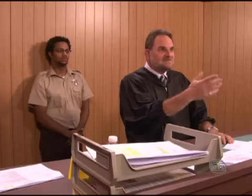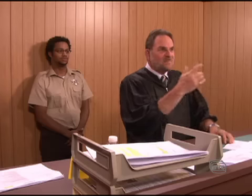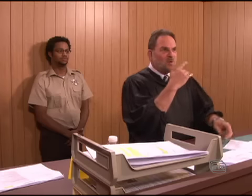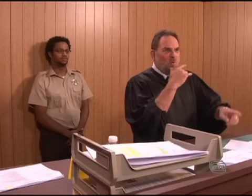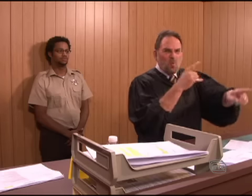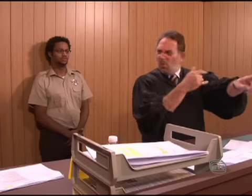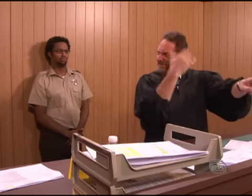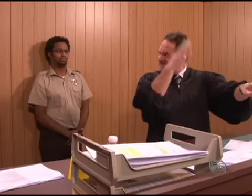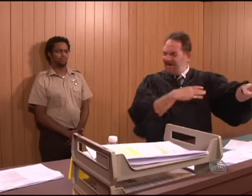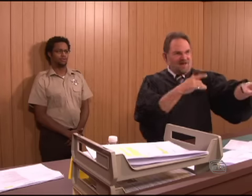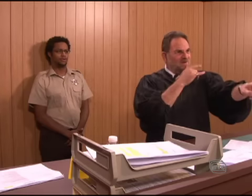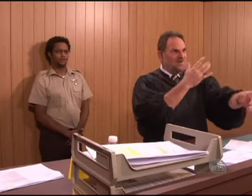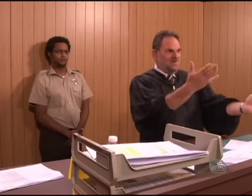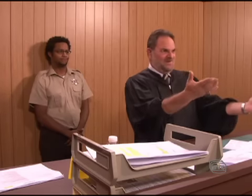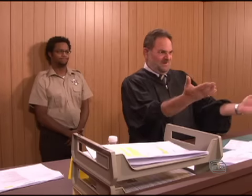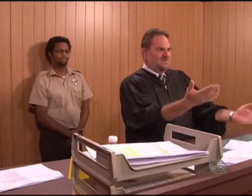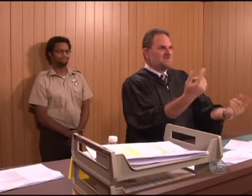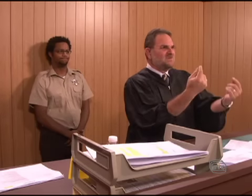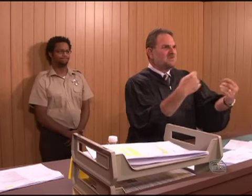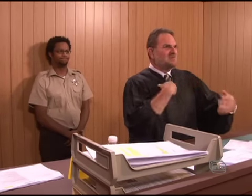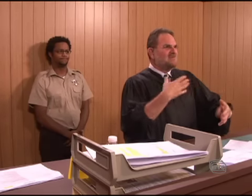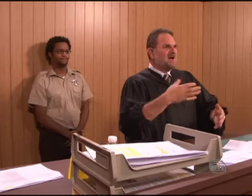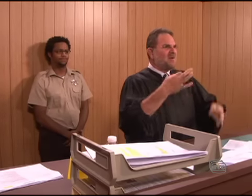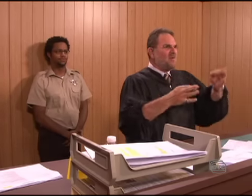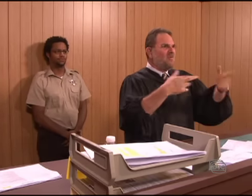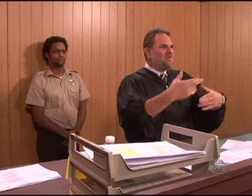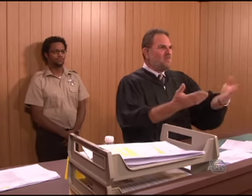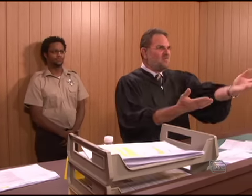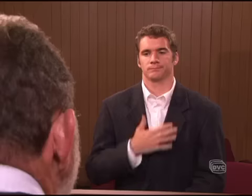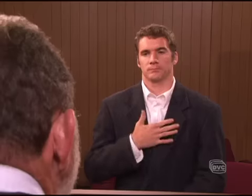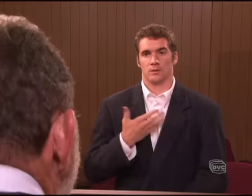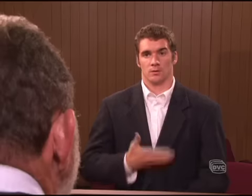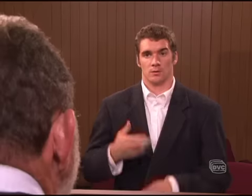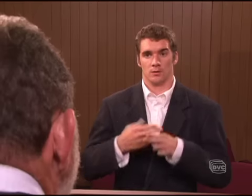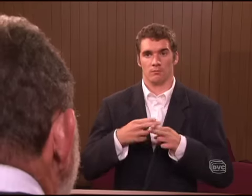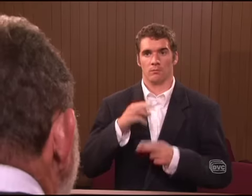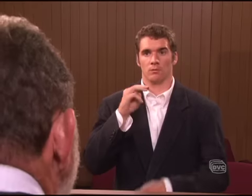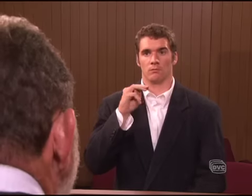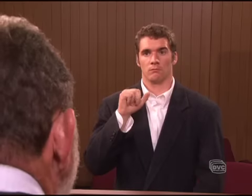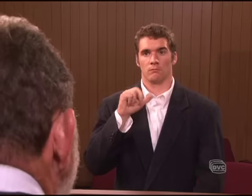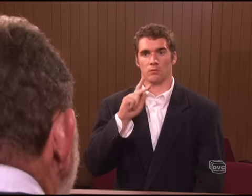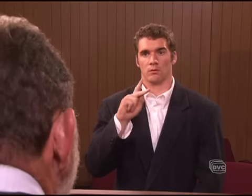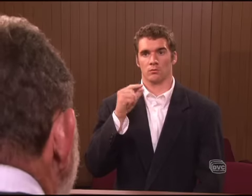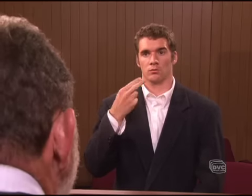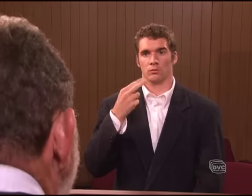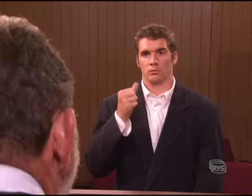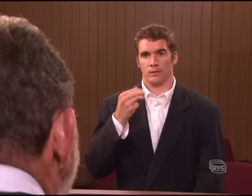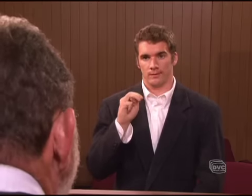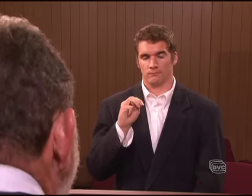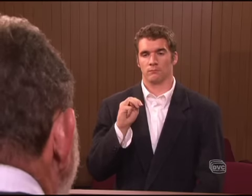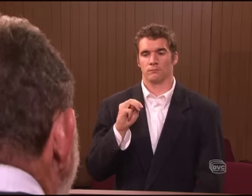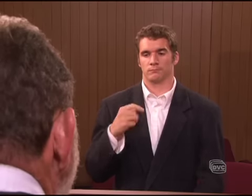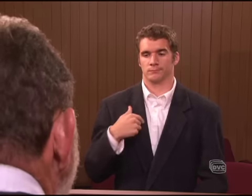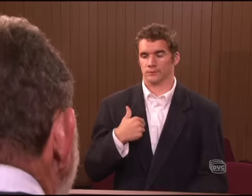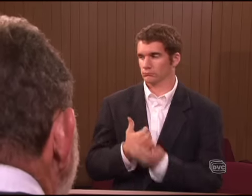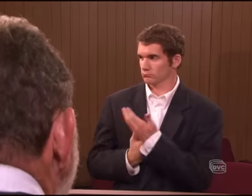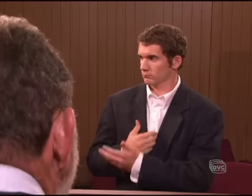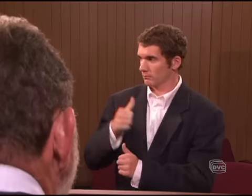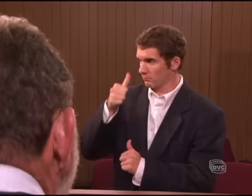Who is it, man? What you doing in my courtroom? My name is Mark Graham. This is my